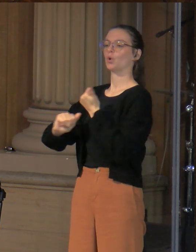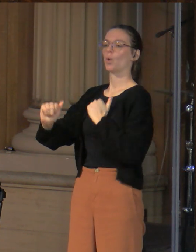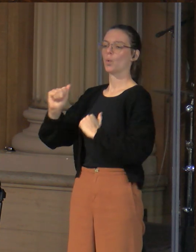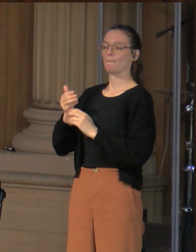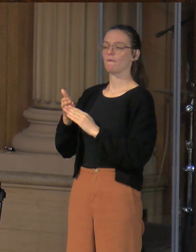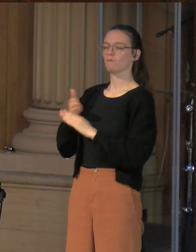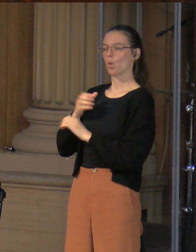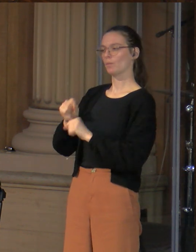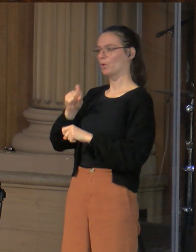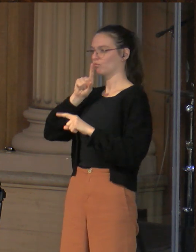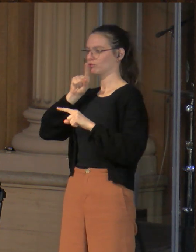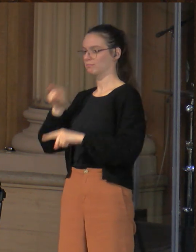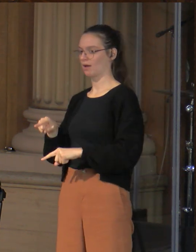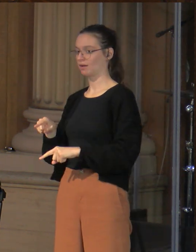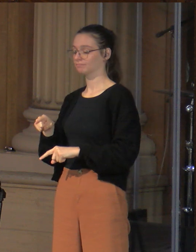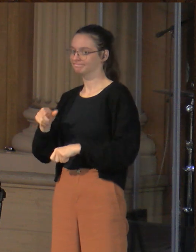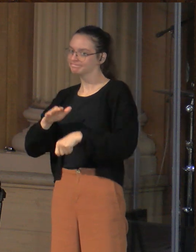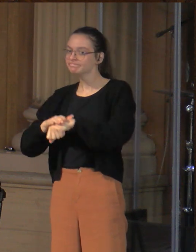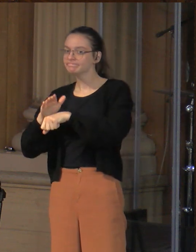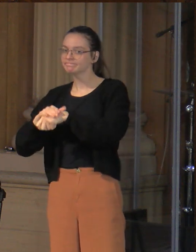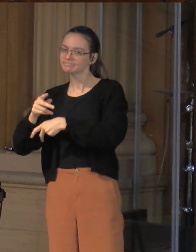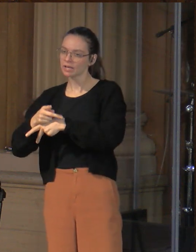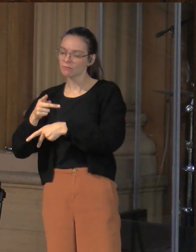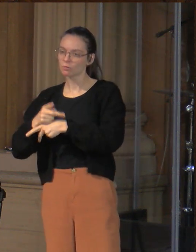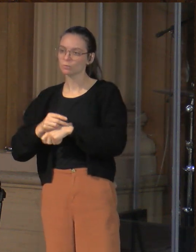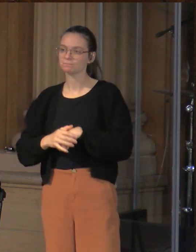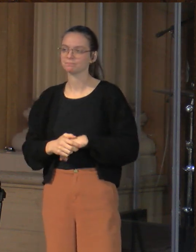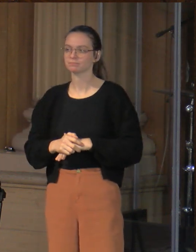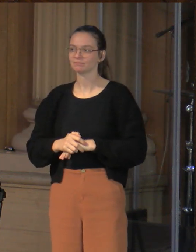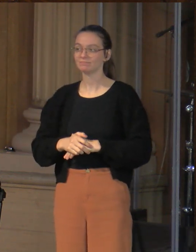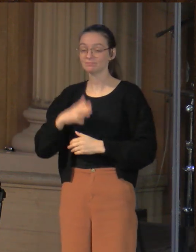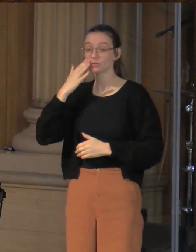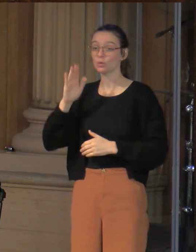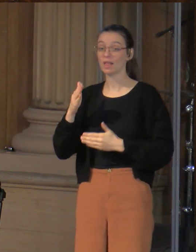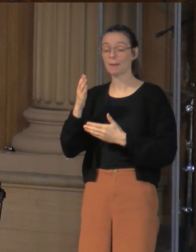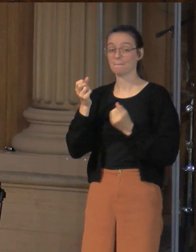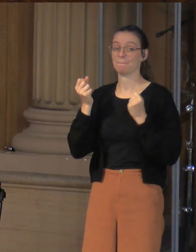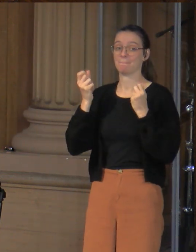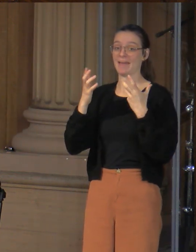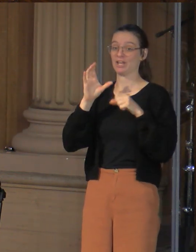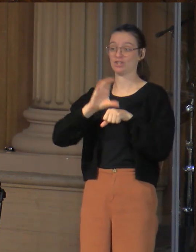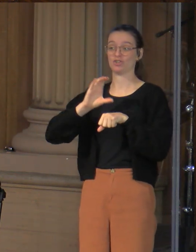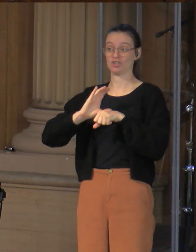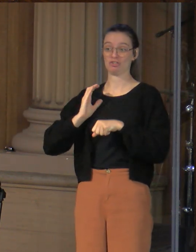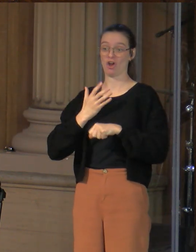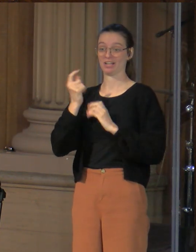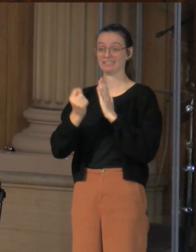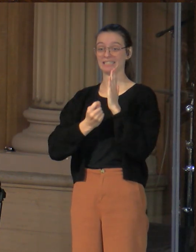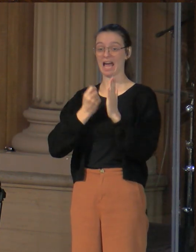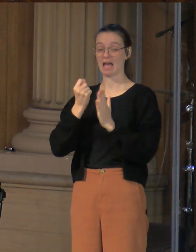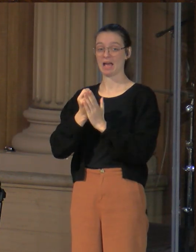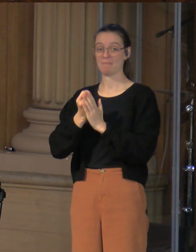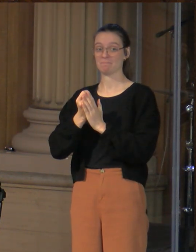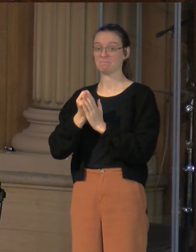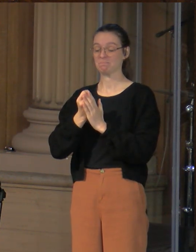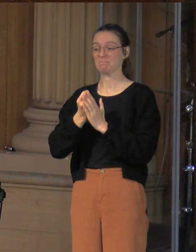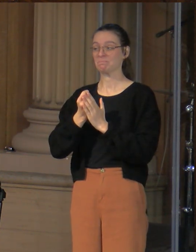And this is something we have to be cautious of because I know that leaders in many churches in our day have come to believe that if our church services aren't perfectly